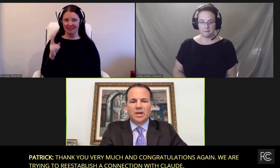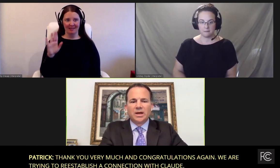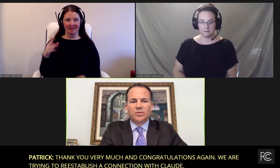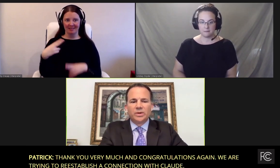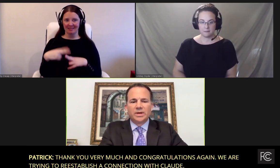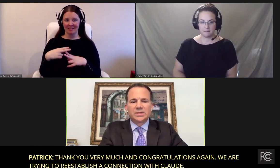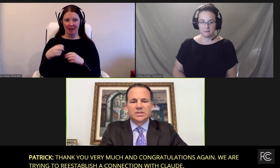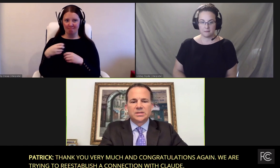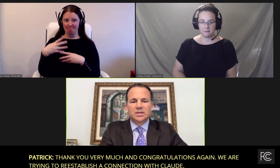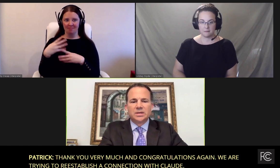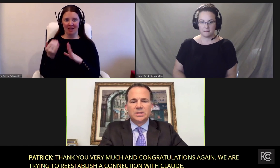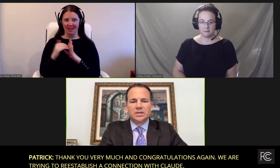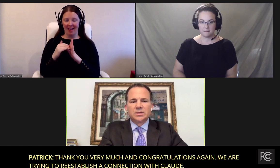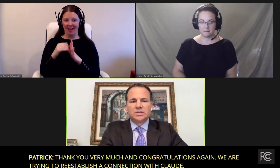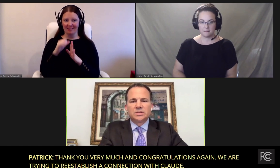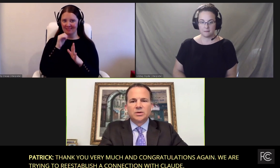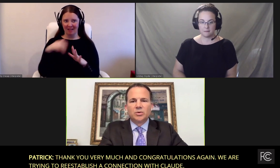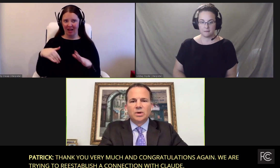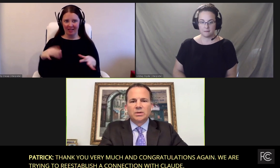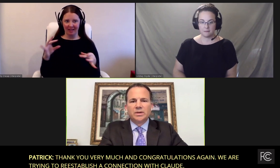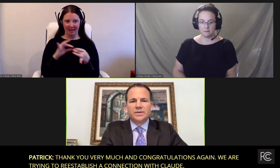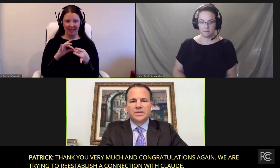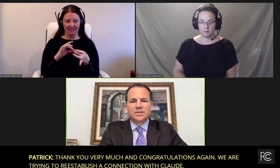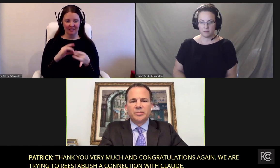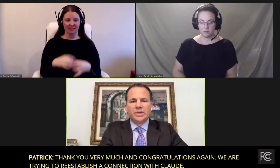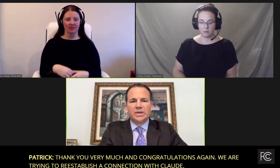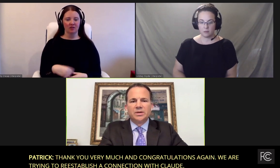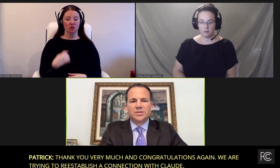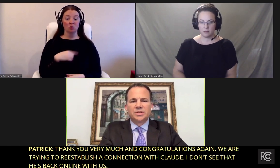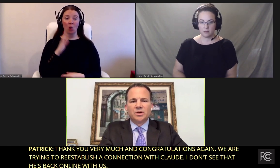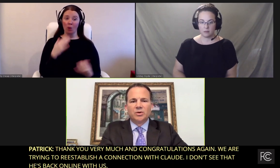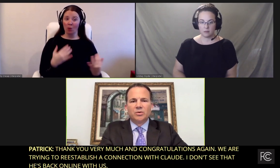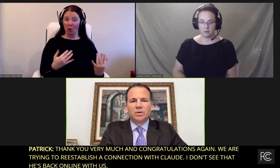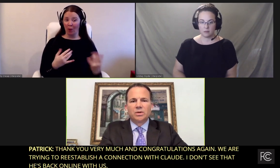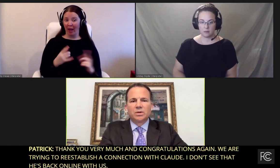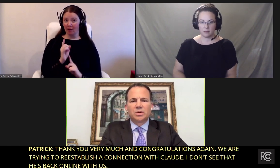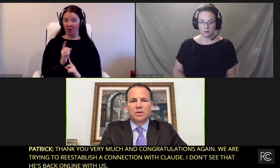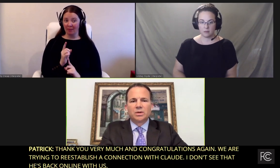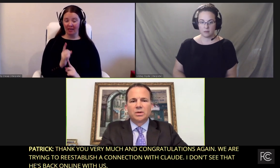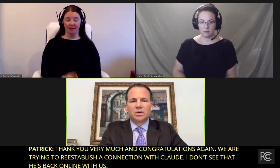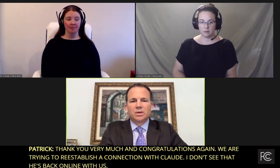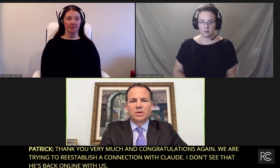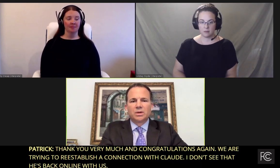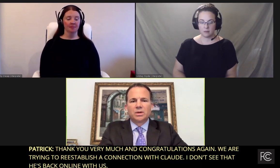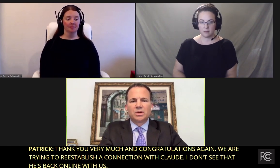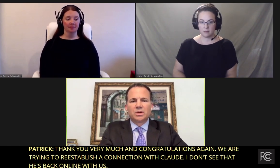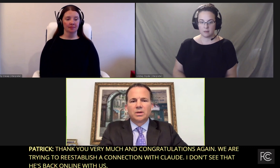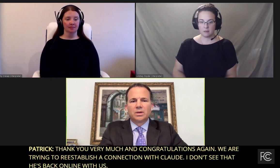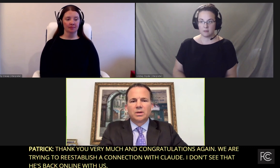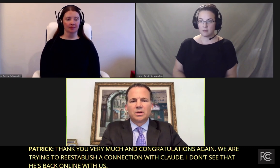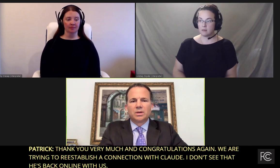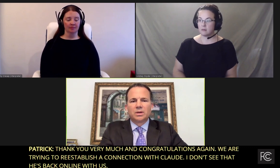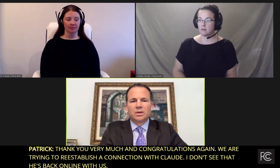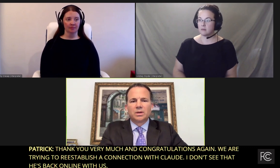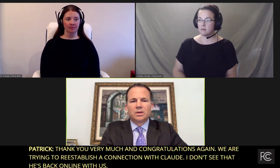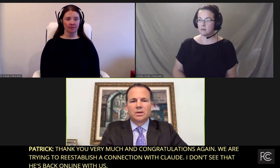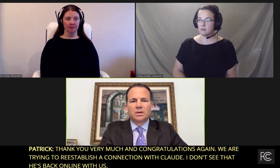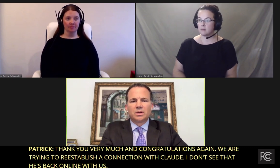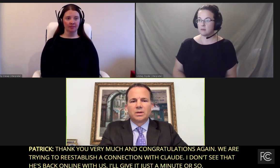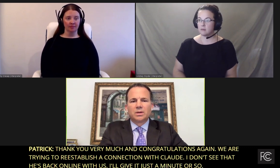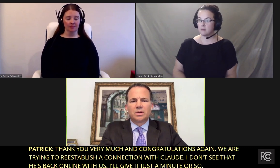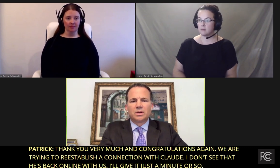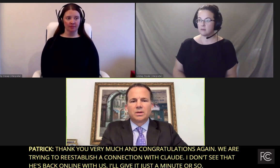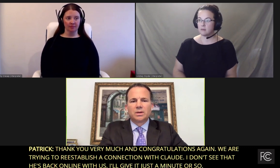back online with us. So I'll give it just a minute or so. Thank you.